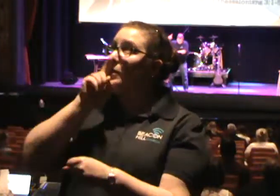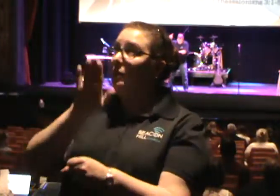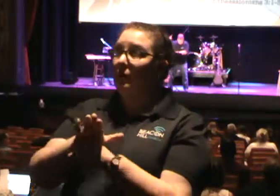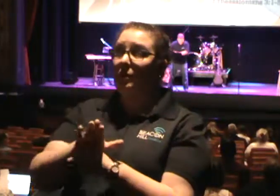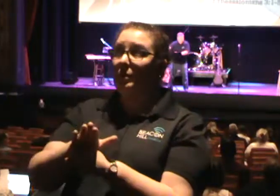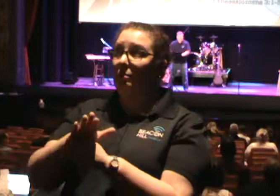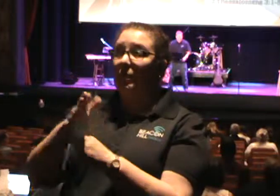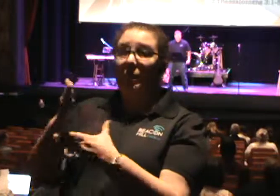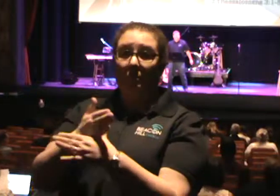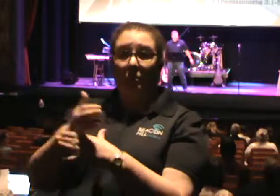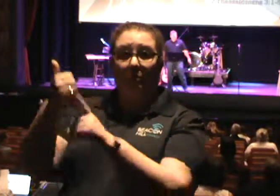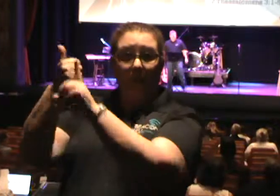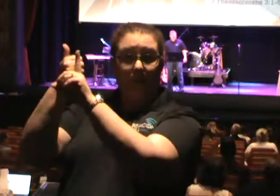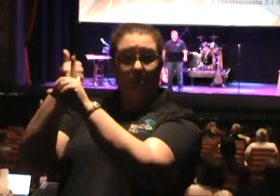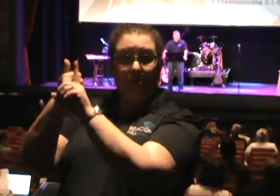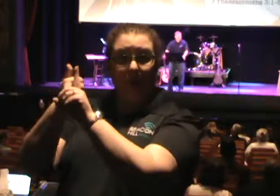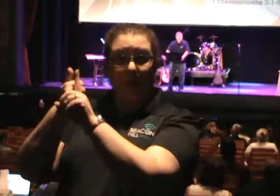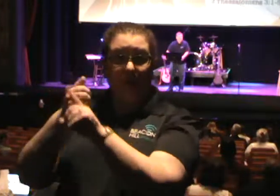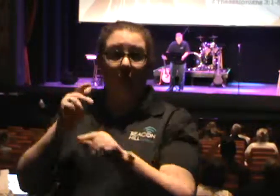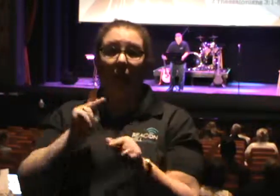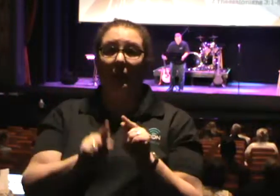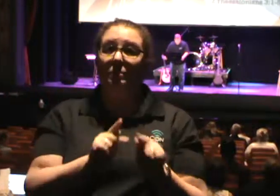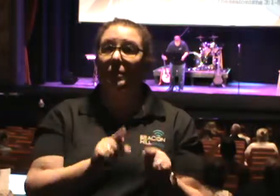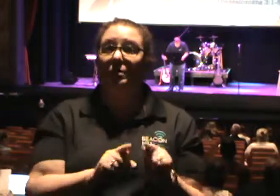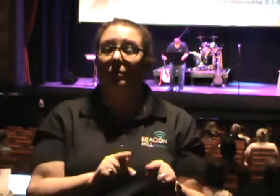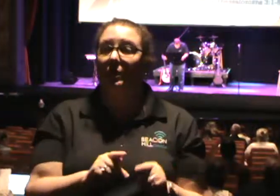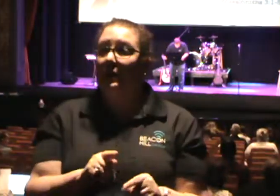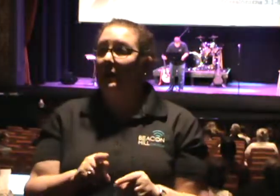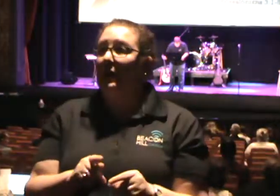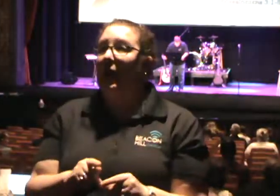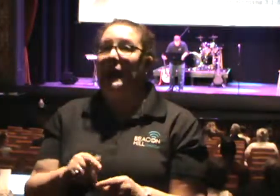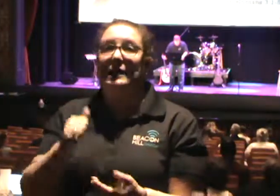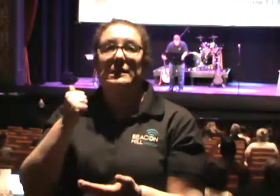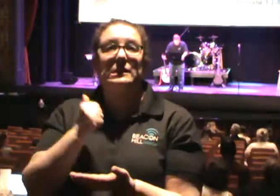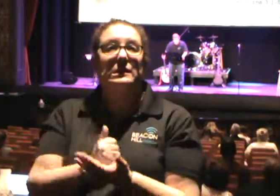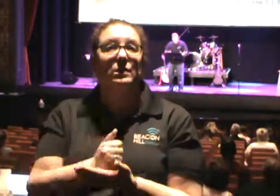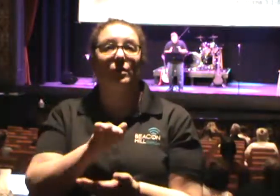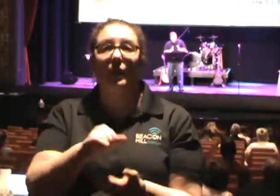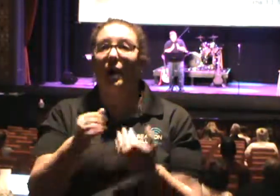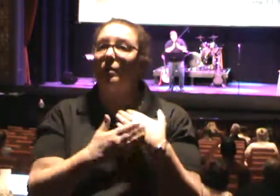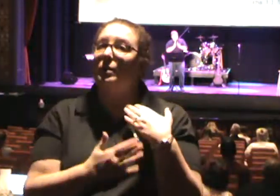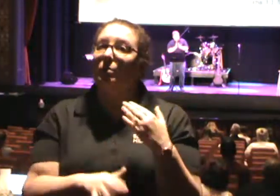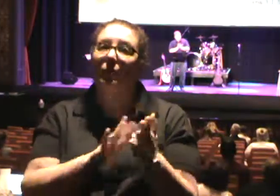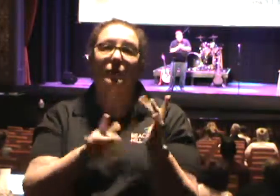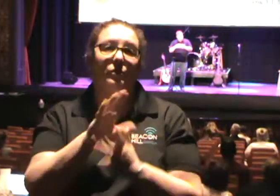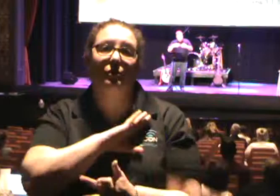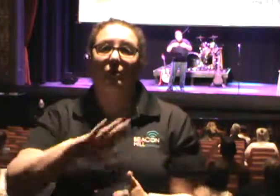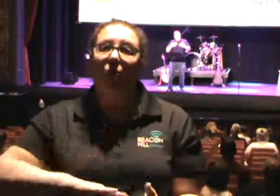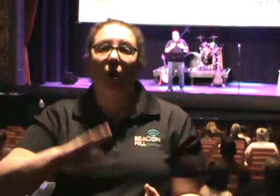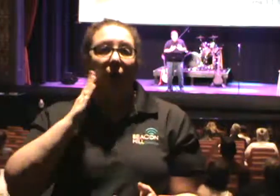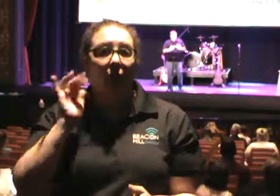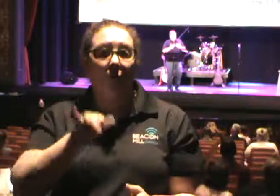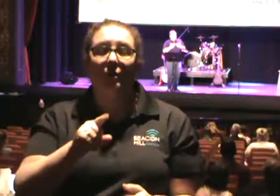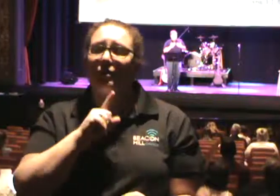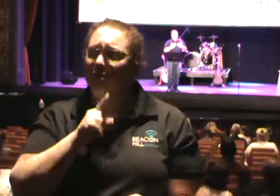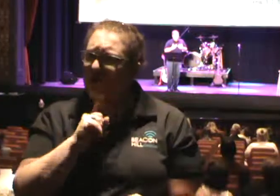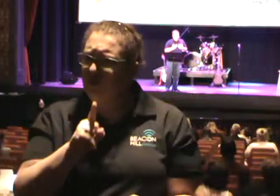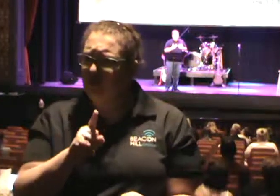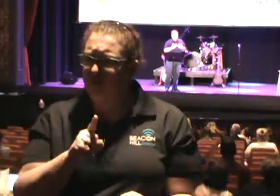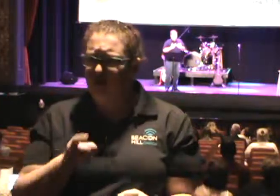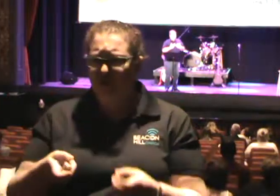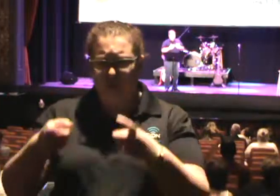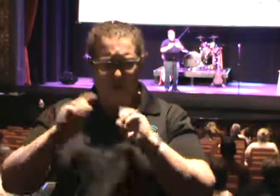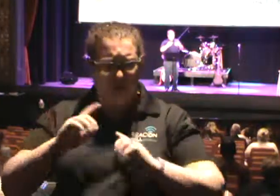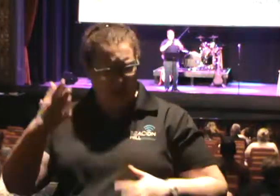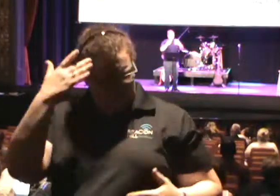the blood of Jesus Christ. If God said it, you can kill it. Knowing this truth should instill confidence in your